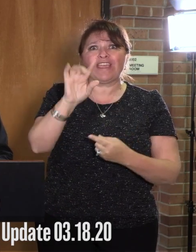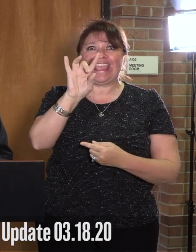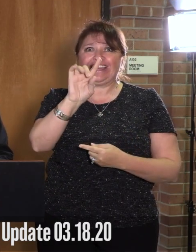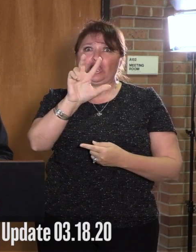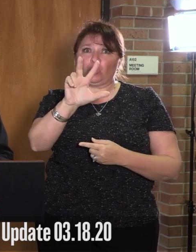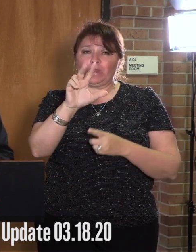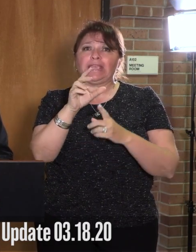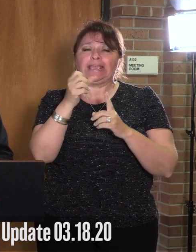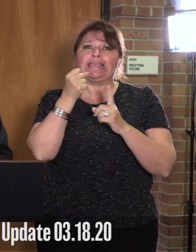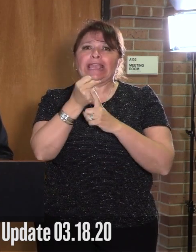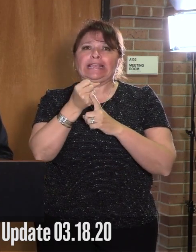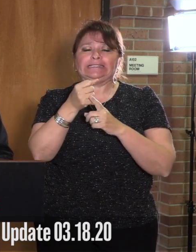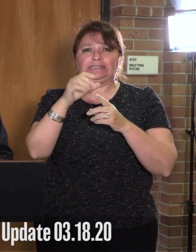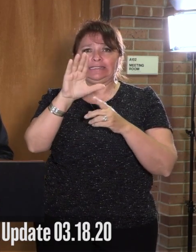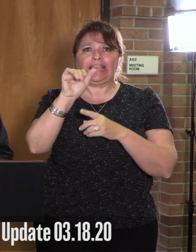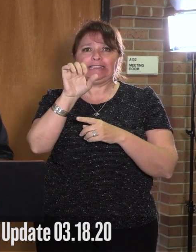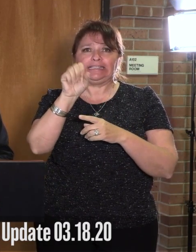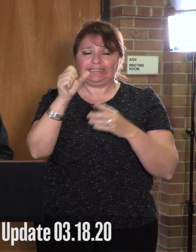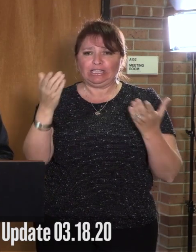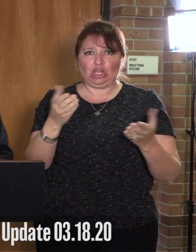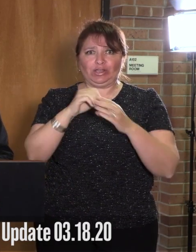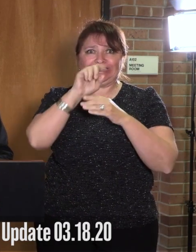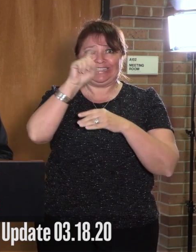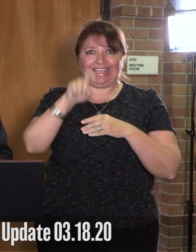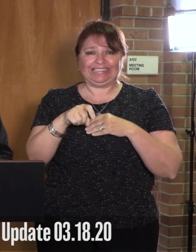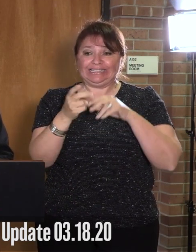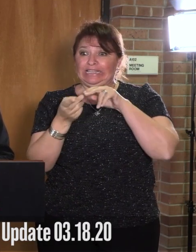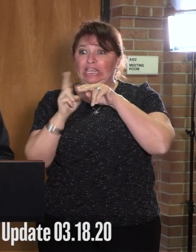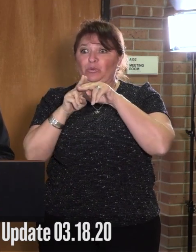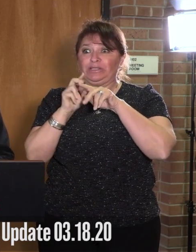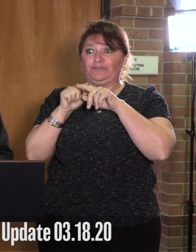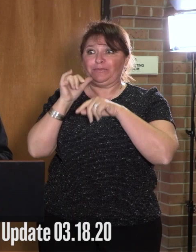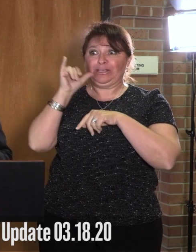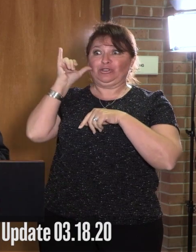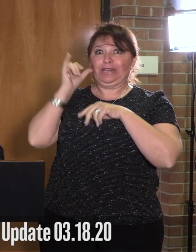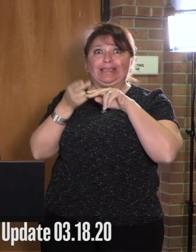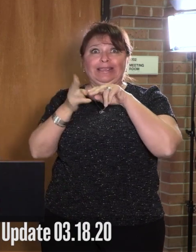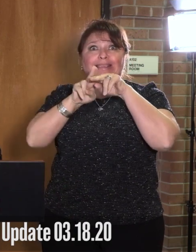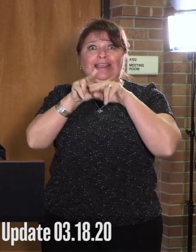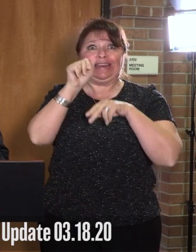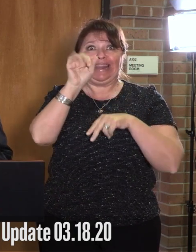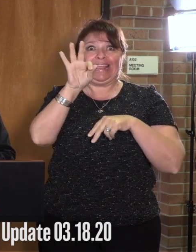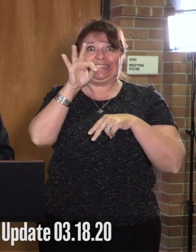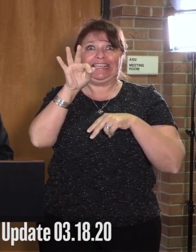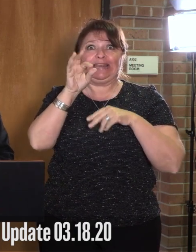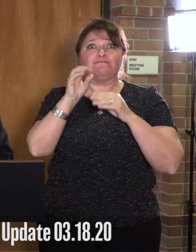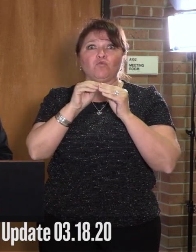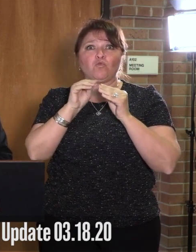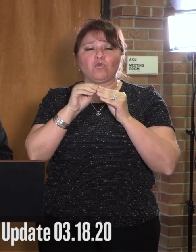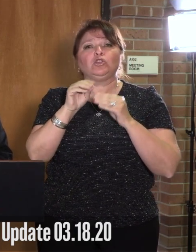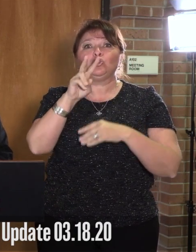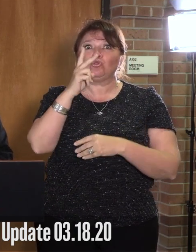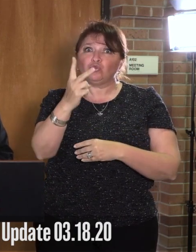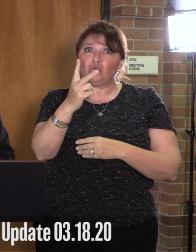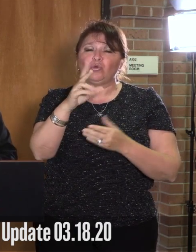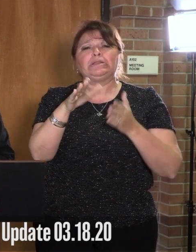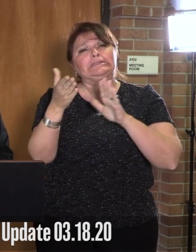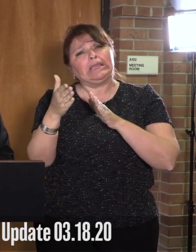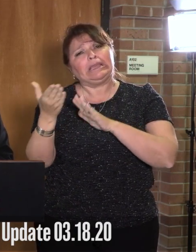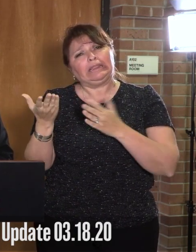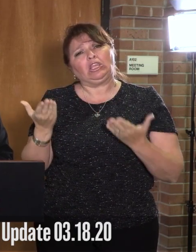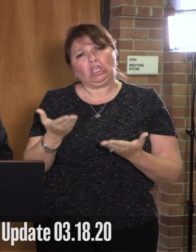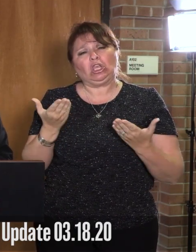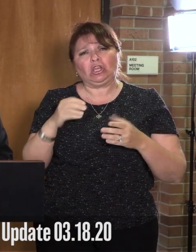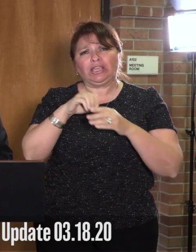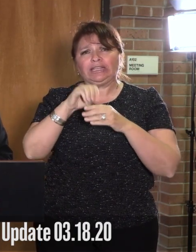83 cases in the state of Texas. That's an increase of 19 from yesterday. There has been two deaths, unfortunately, in the